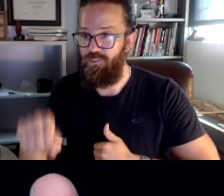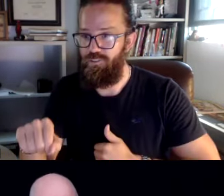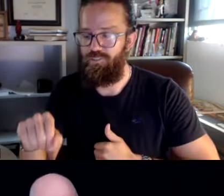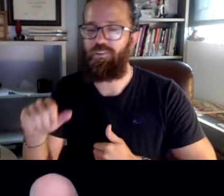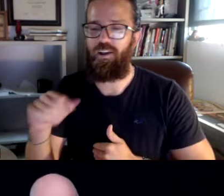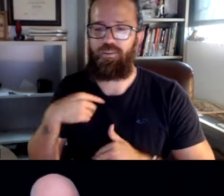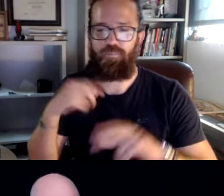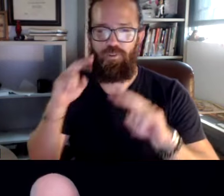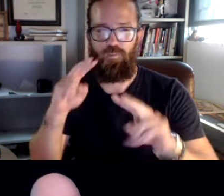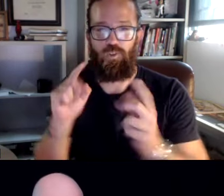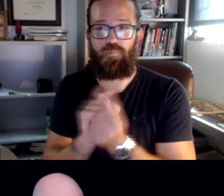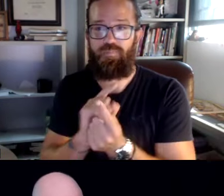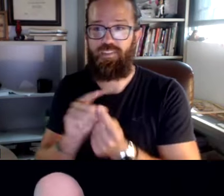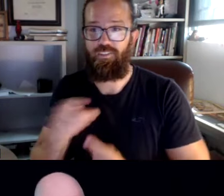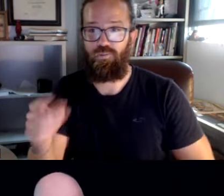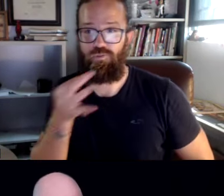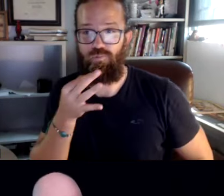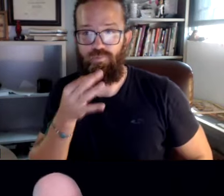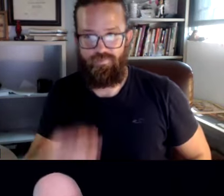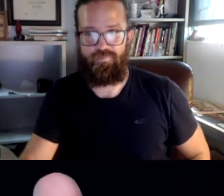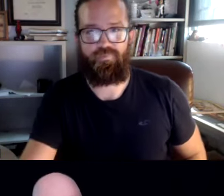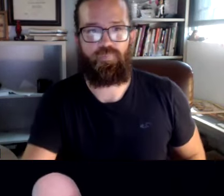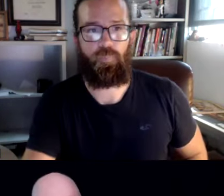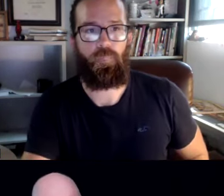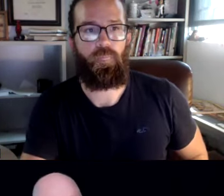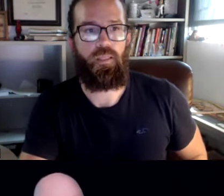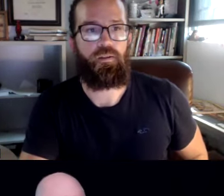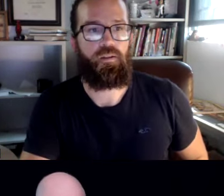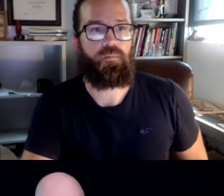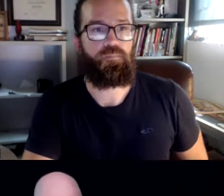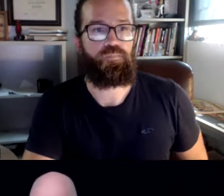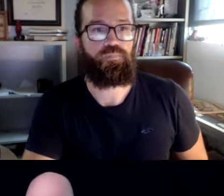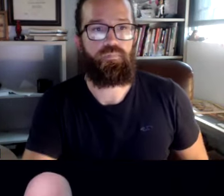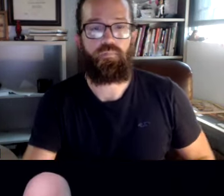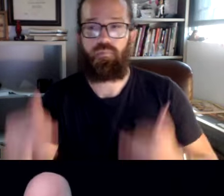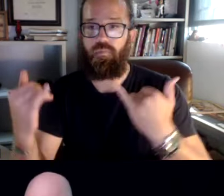learn the expectations for the semester and i am looking forward to meeting all of you soon